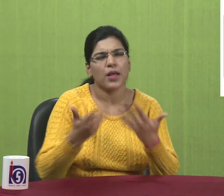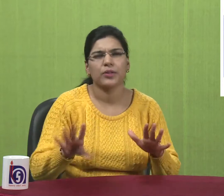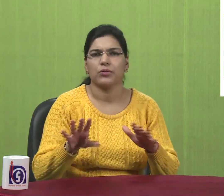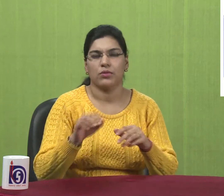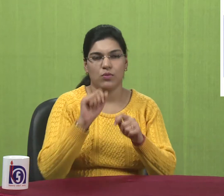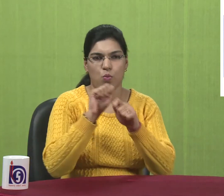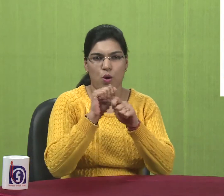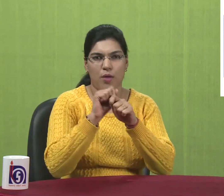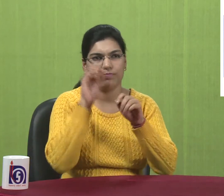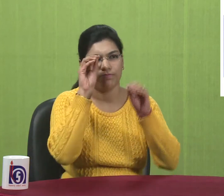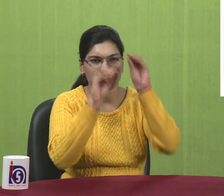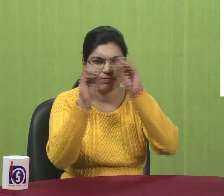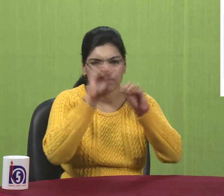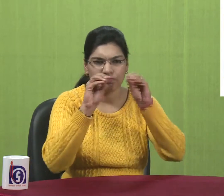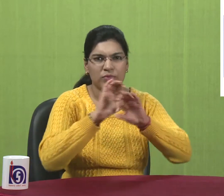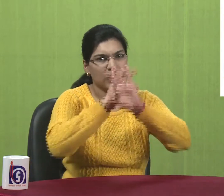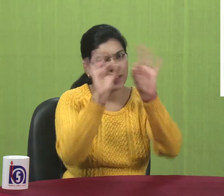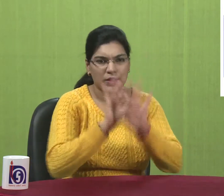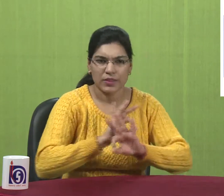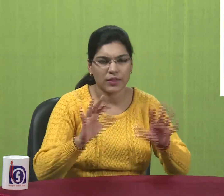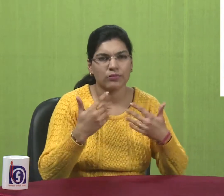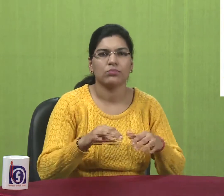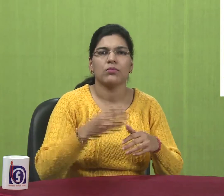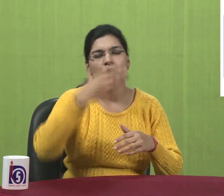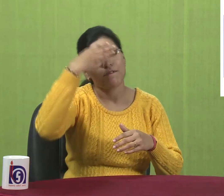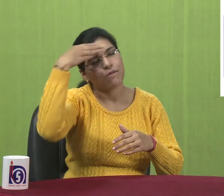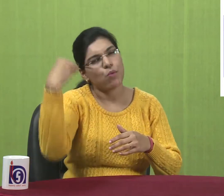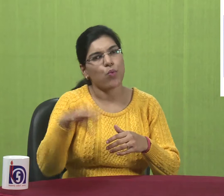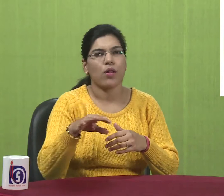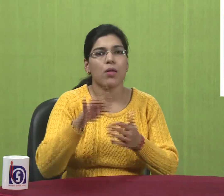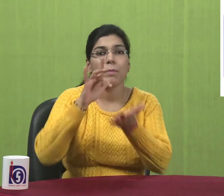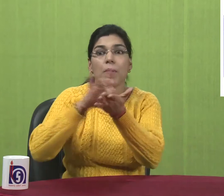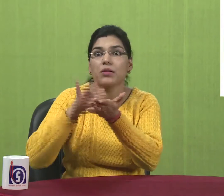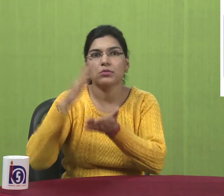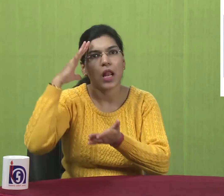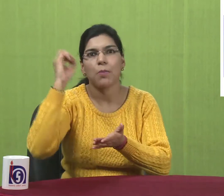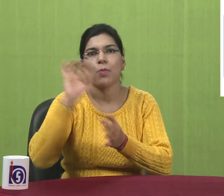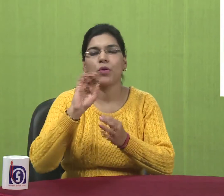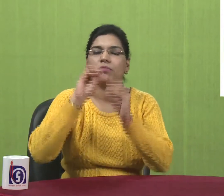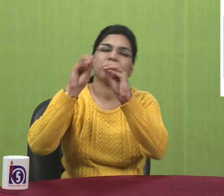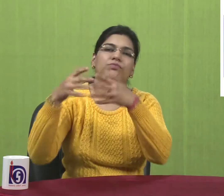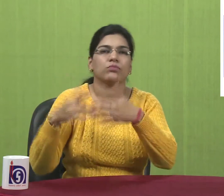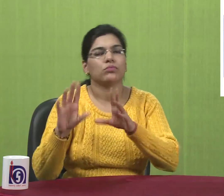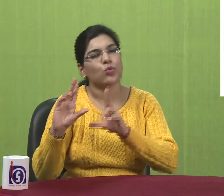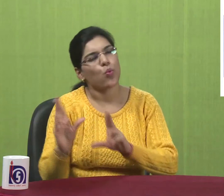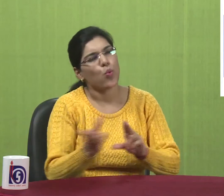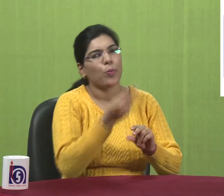So you all must be putting pictures and different files and folders in your computer.